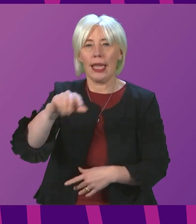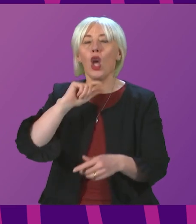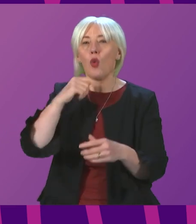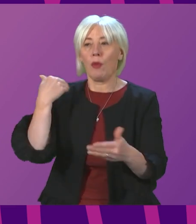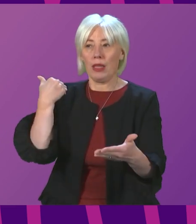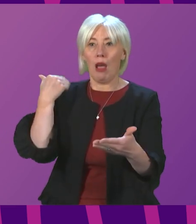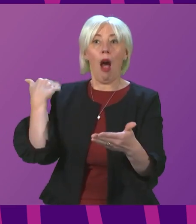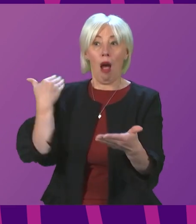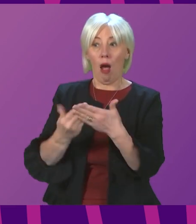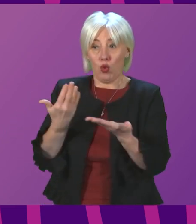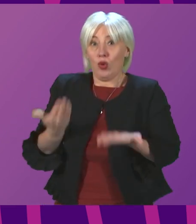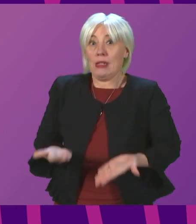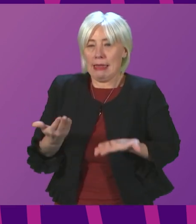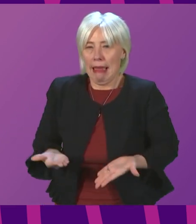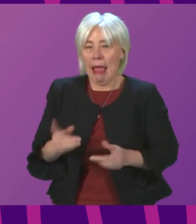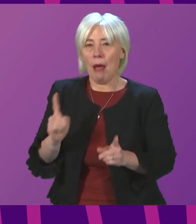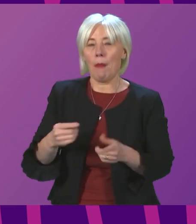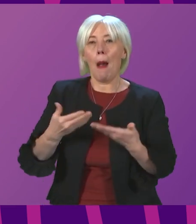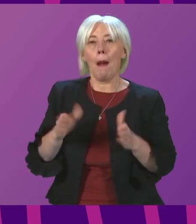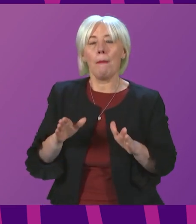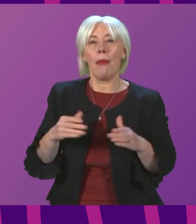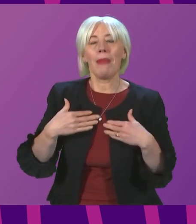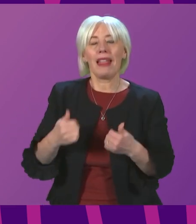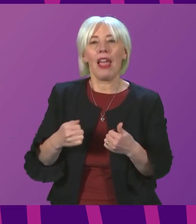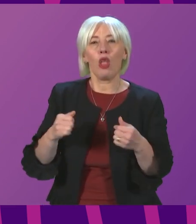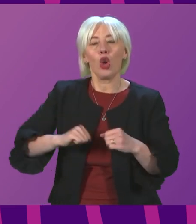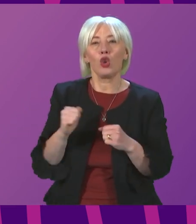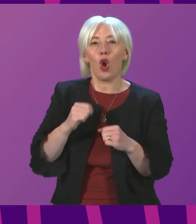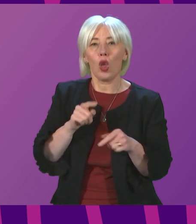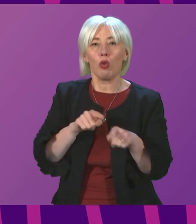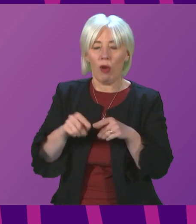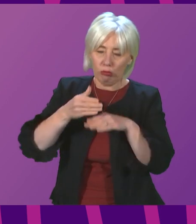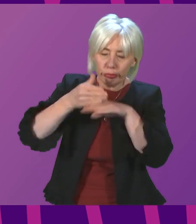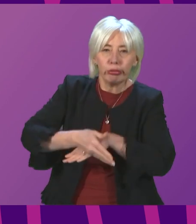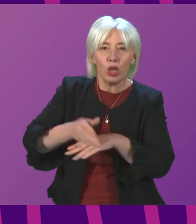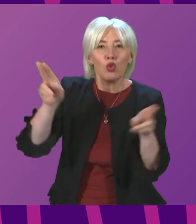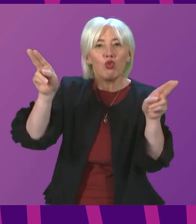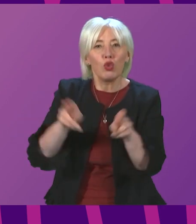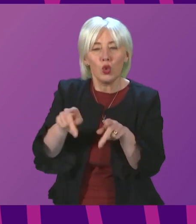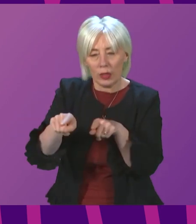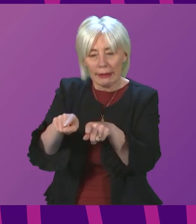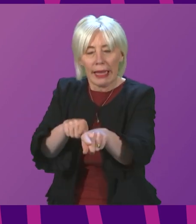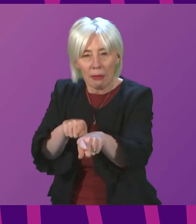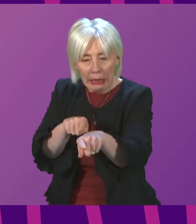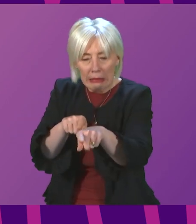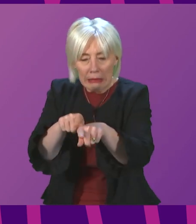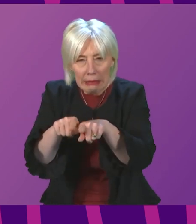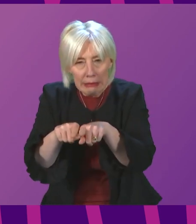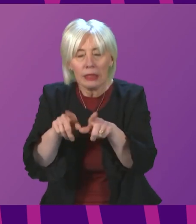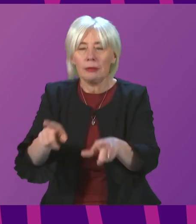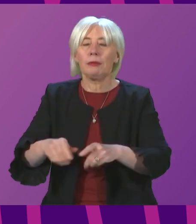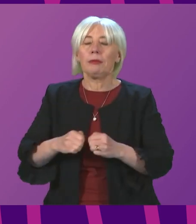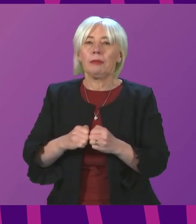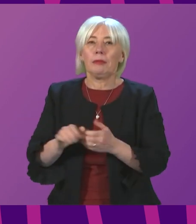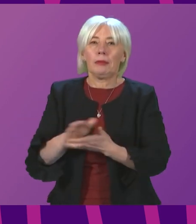to today. However, Public Health Scotland will be working to reduce this time lag in the coming period. This additional data will allow us to assess